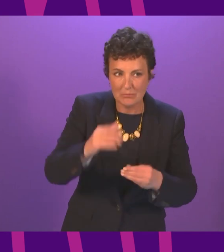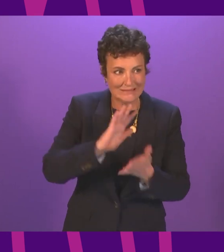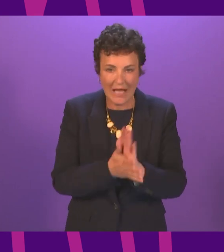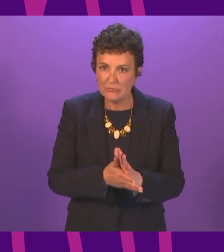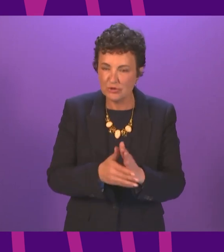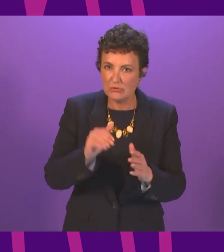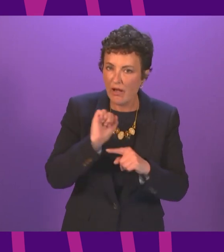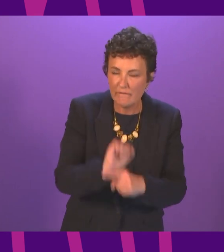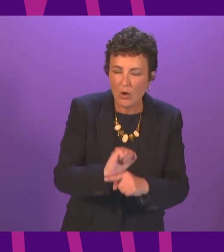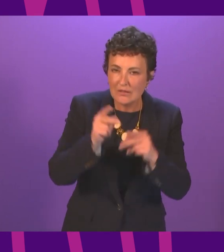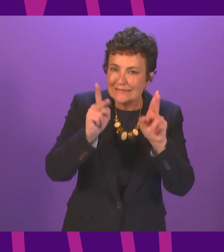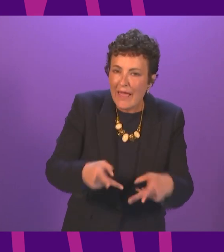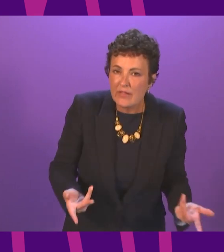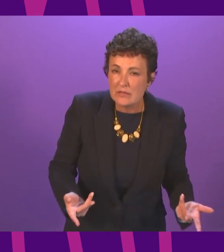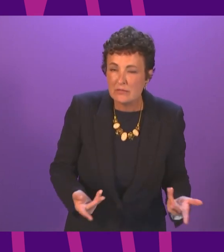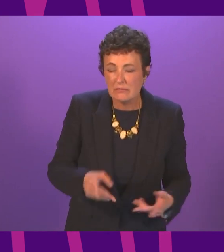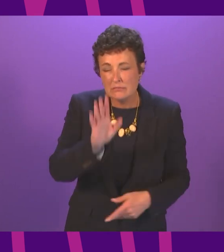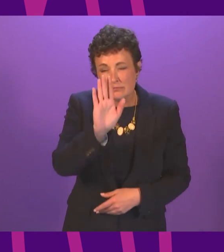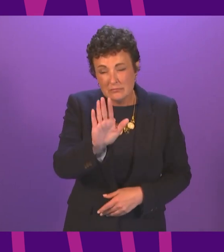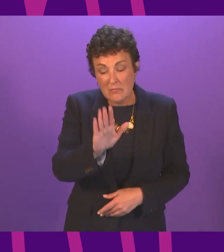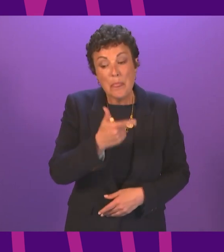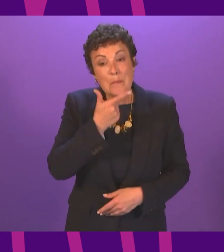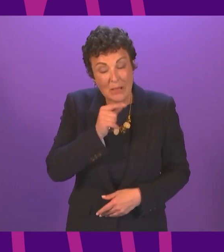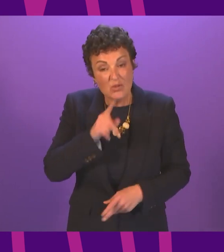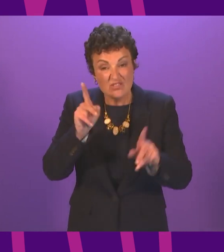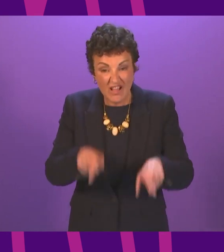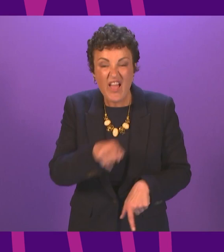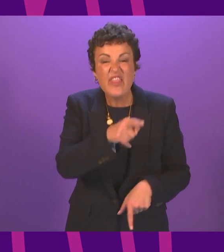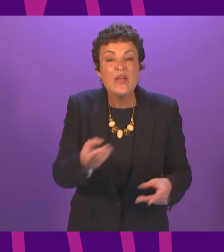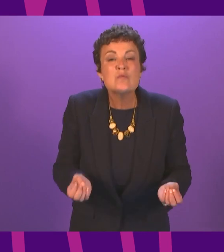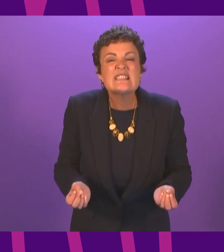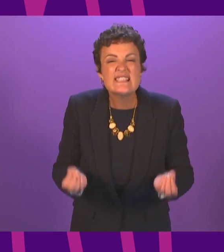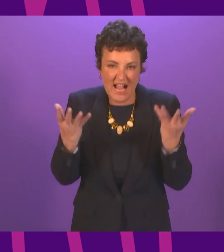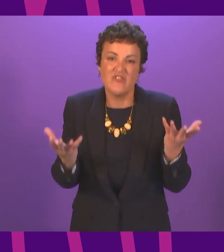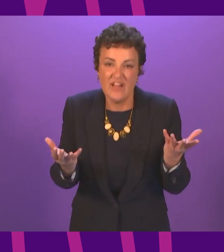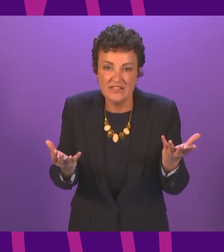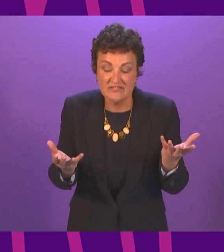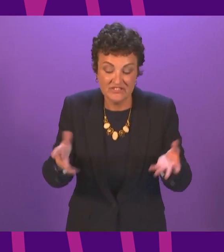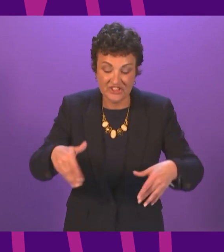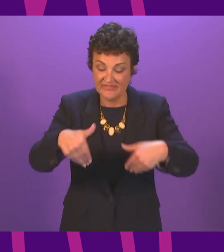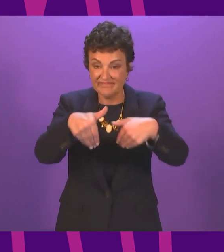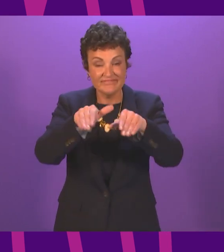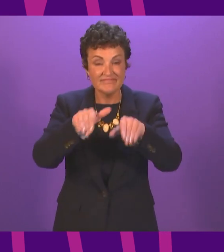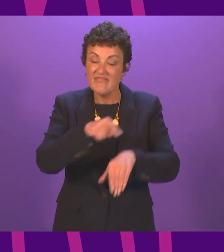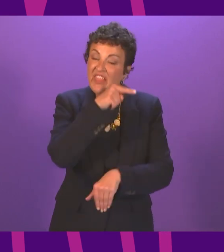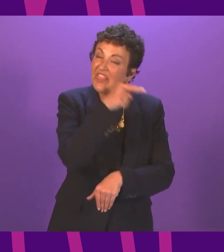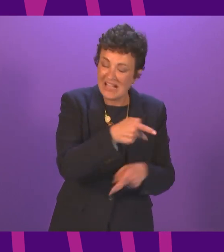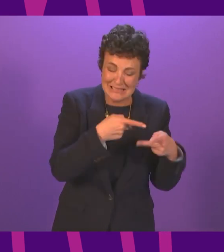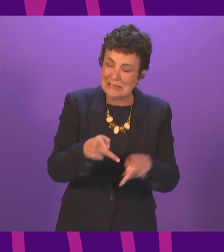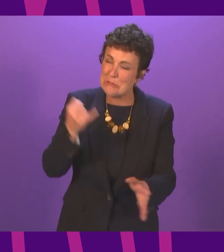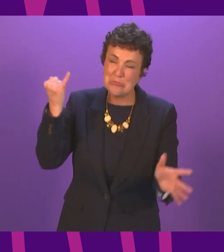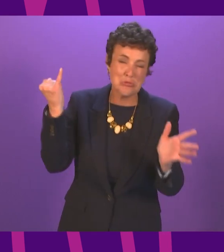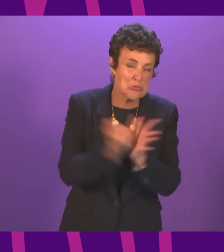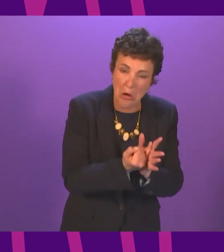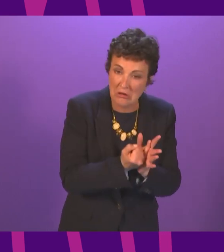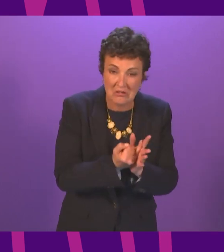the lives of thousands who died were sacrificed to neoliberalism a system that was wrong is wrong and will